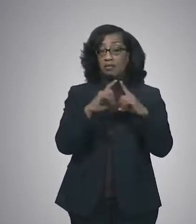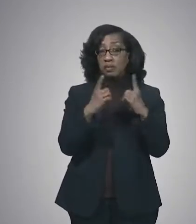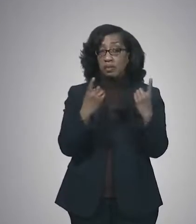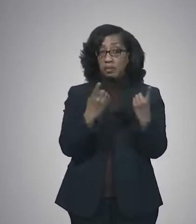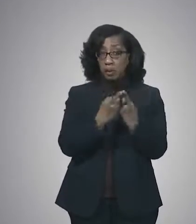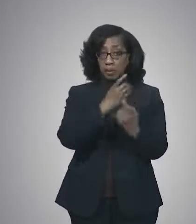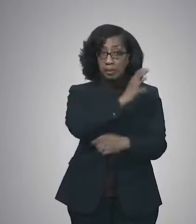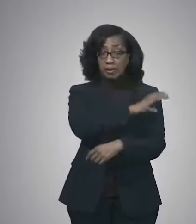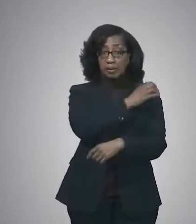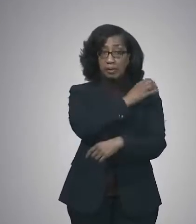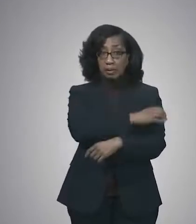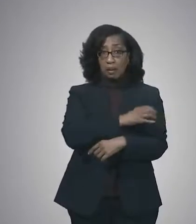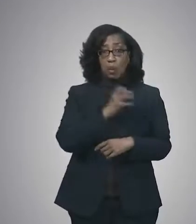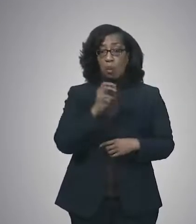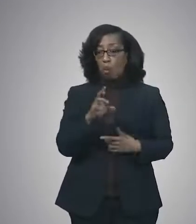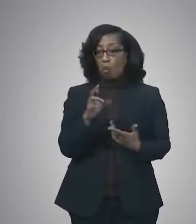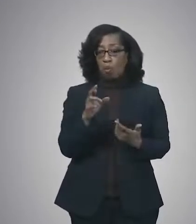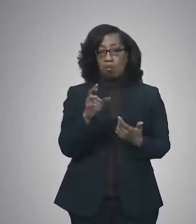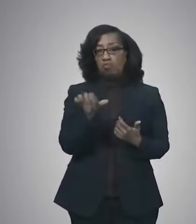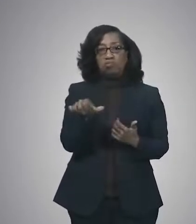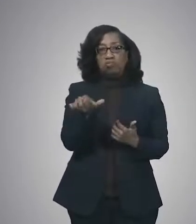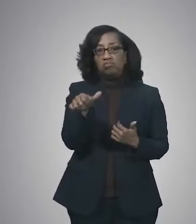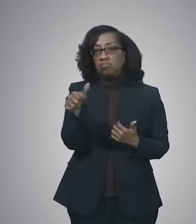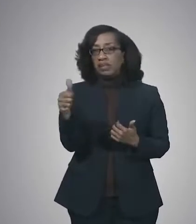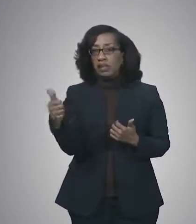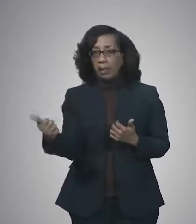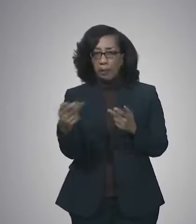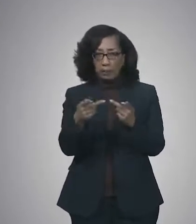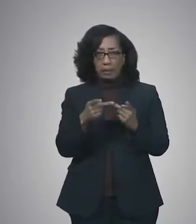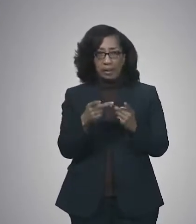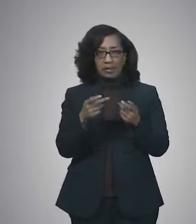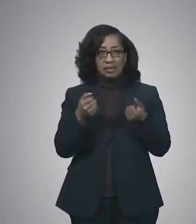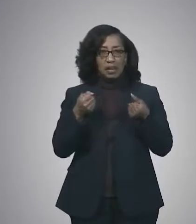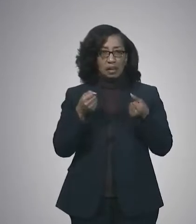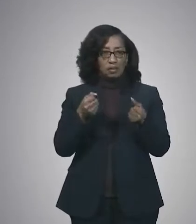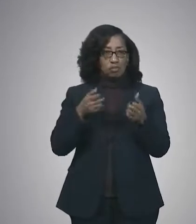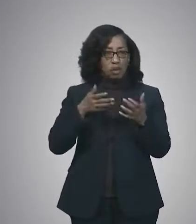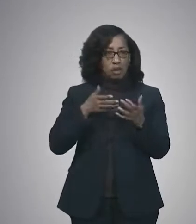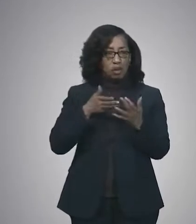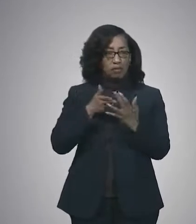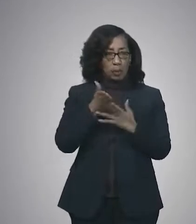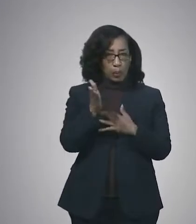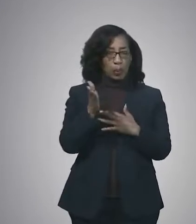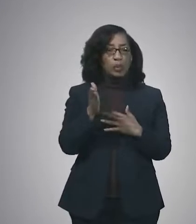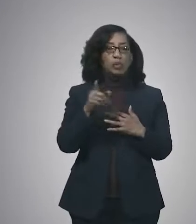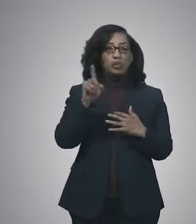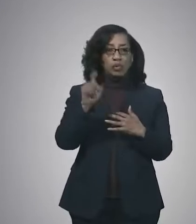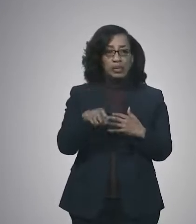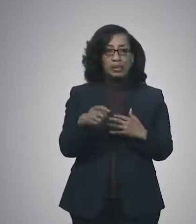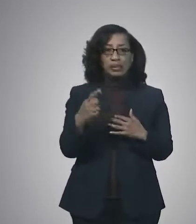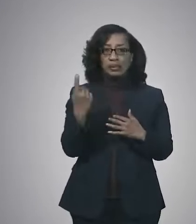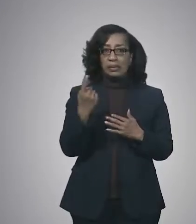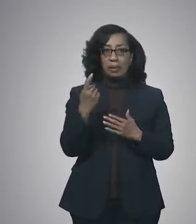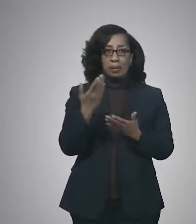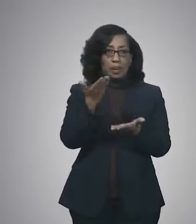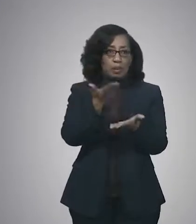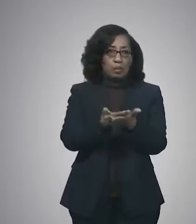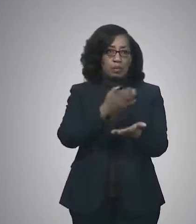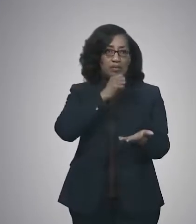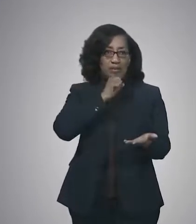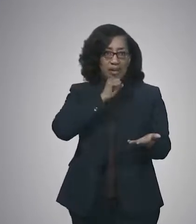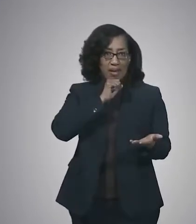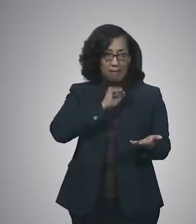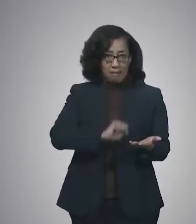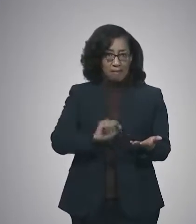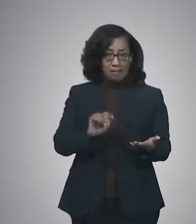Immunization Clinic or at one of the drive-through sites if they are 12 and over, you will need some type of proof of age of